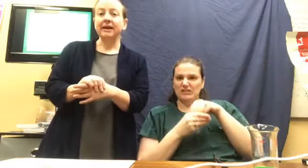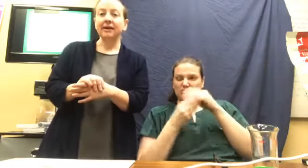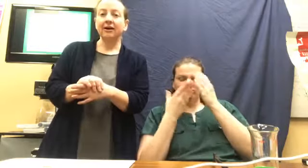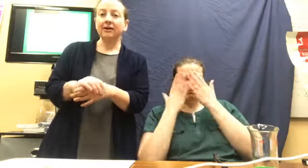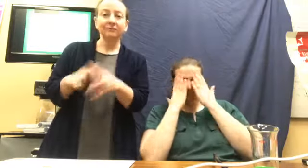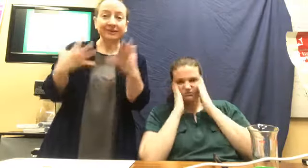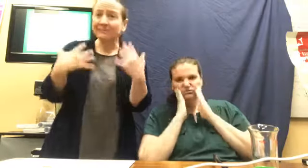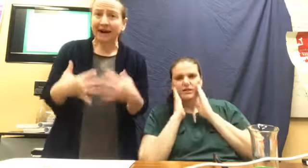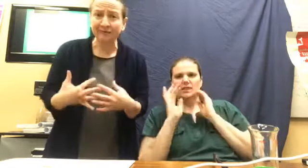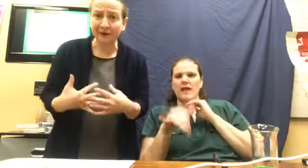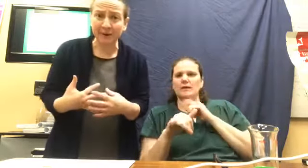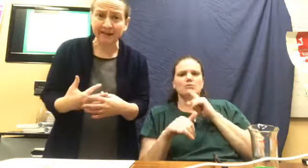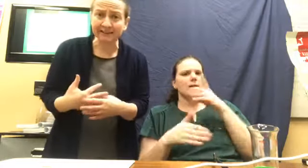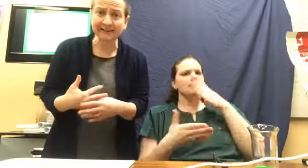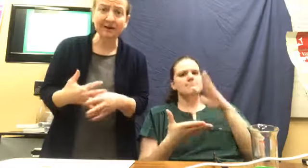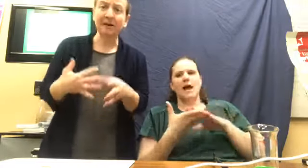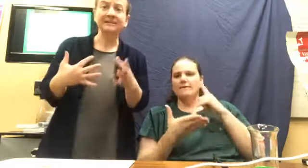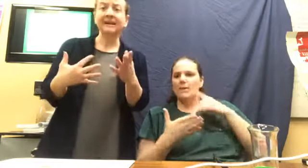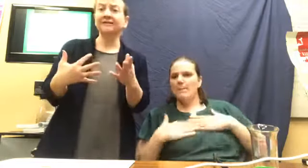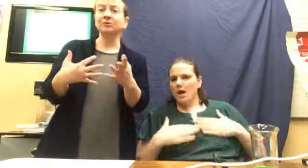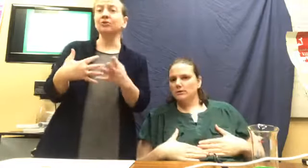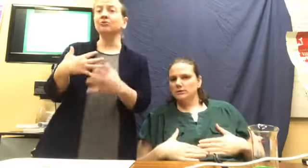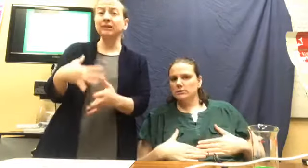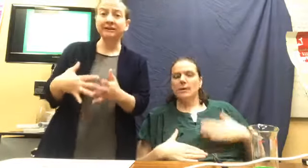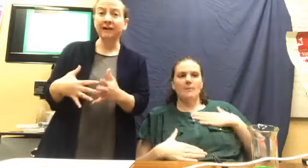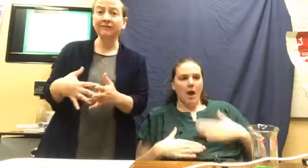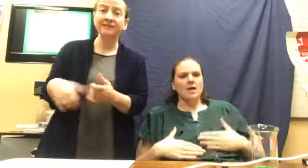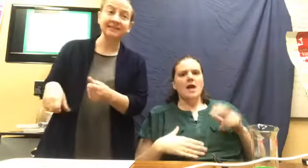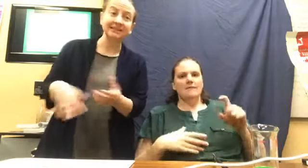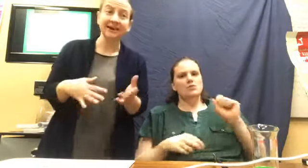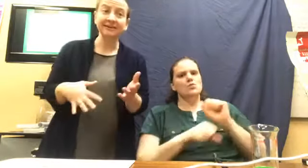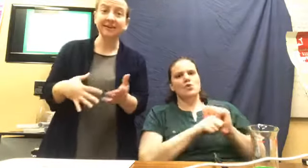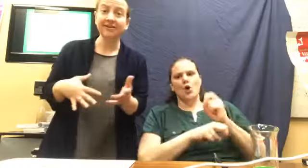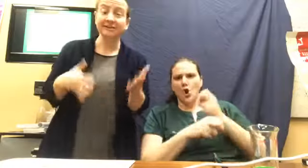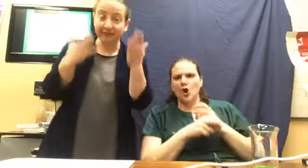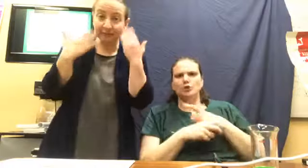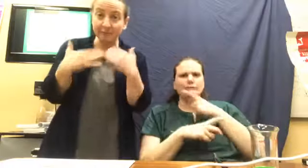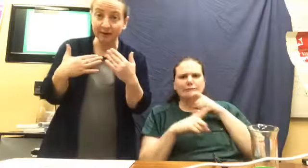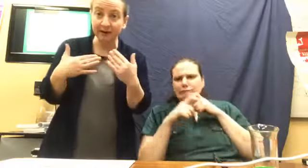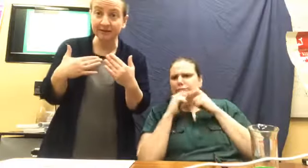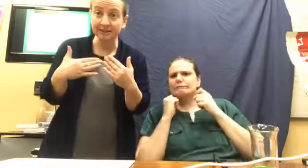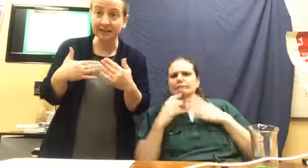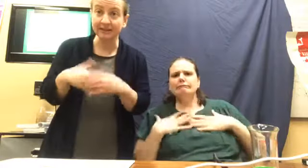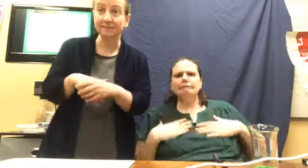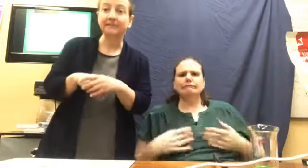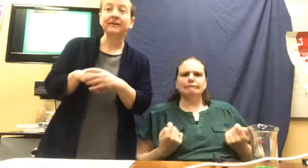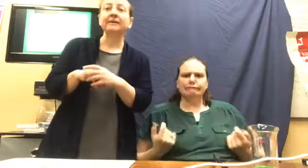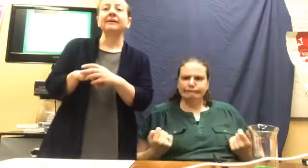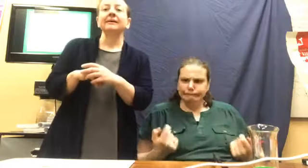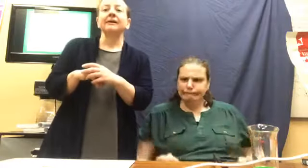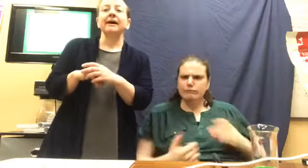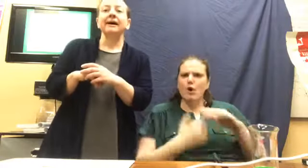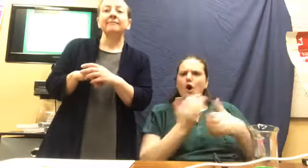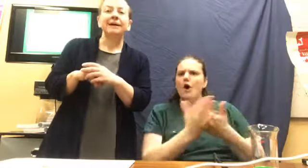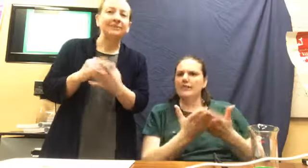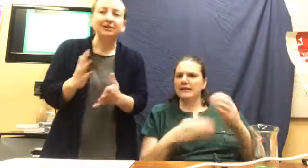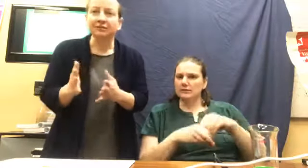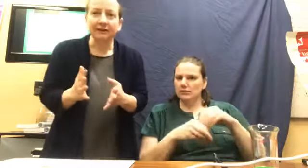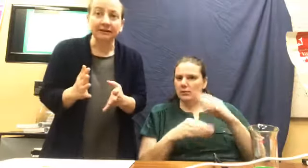are really bad for our bodies and our bodies have to work really hard to detox all the stuff we put on our skin. Uh, maybe you're struggling